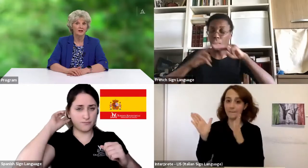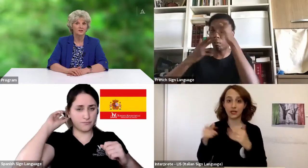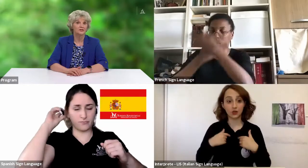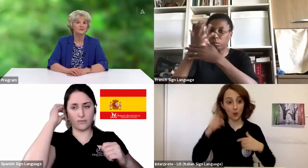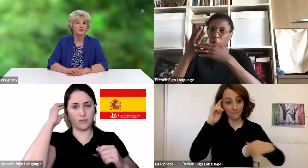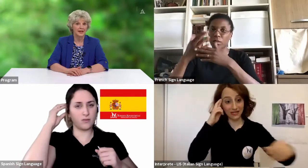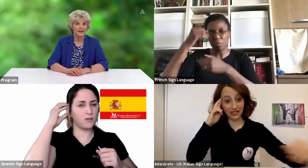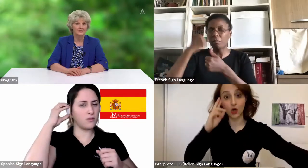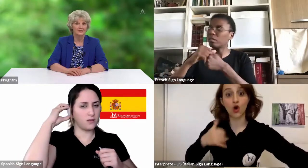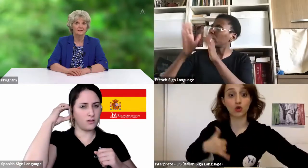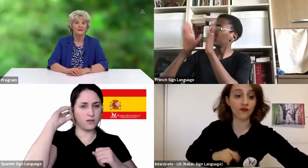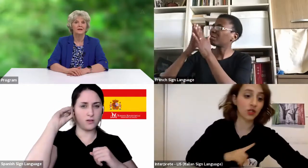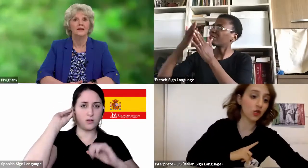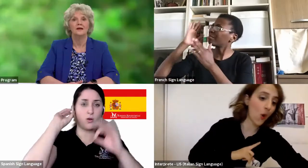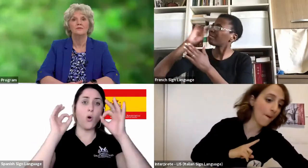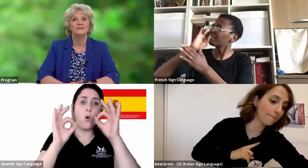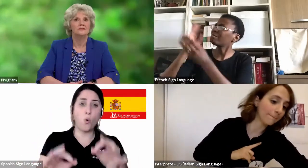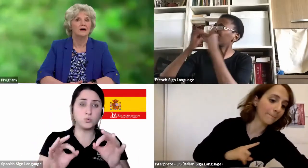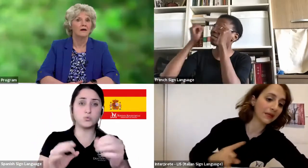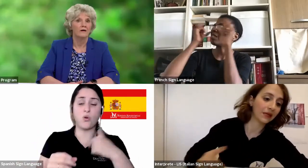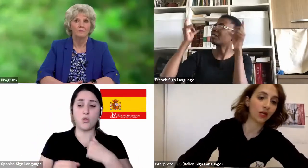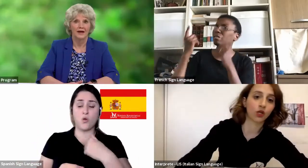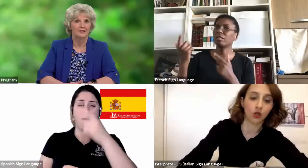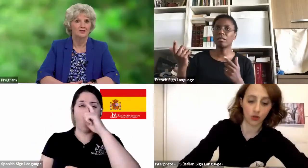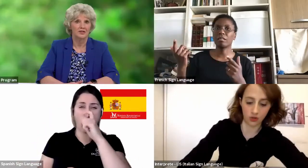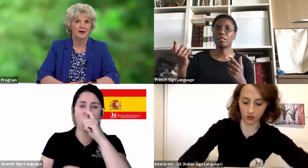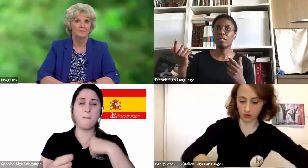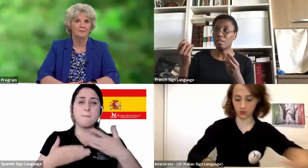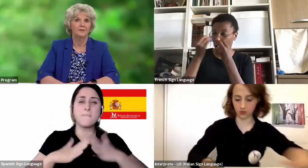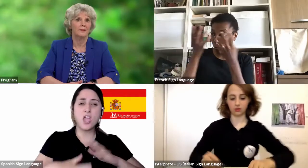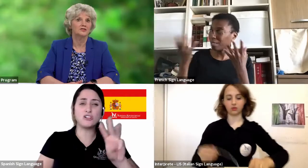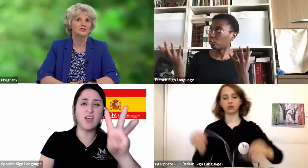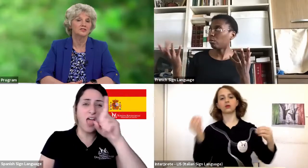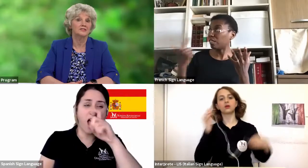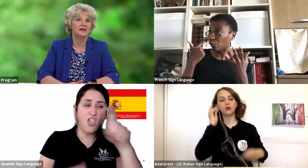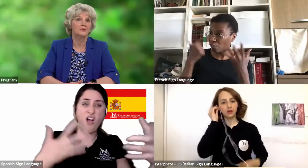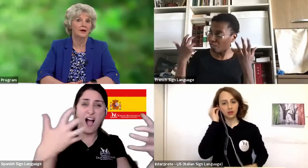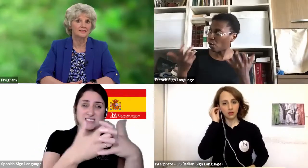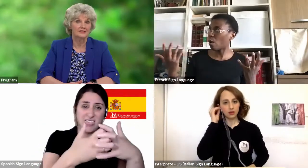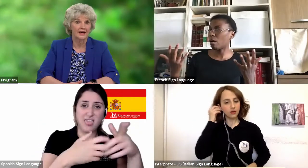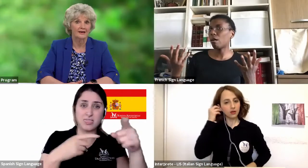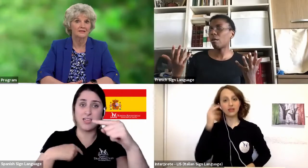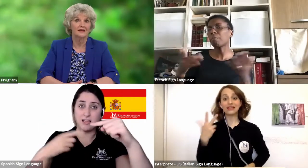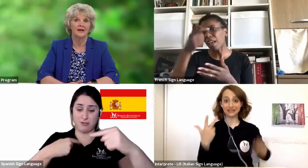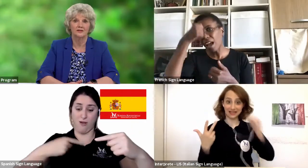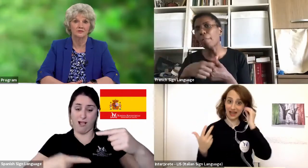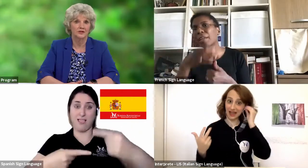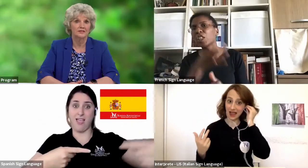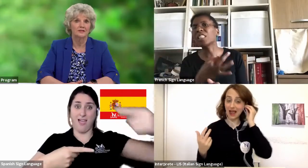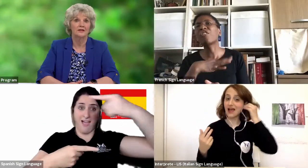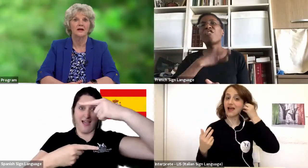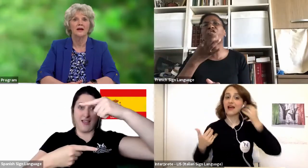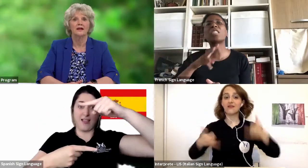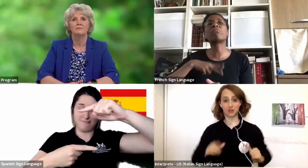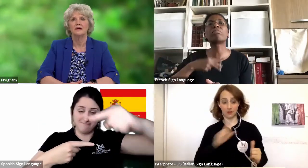unconscious for days. He was all bandaged up with bandages around his head and his